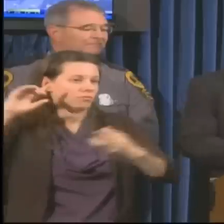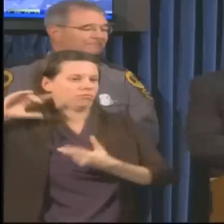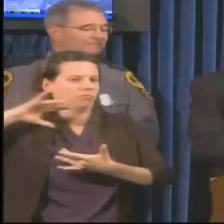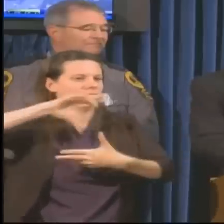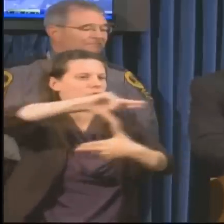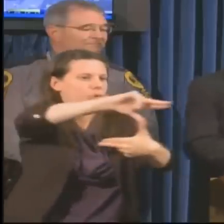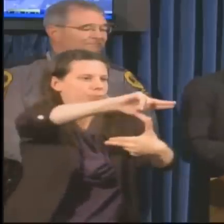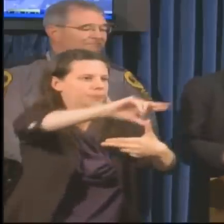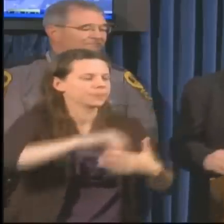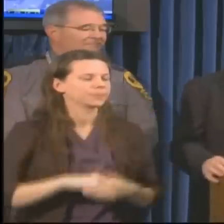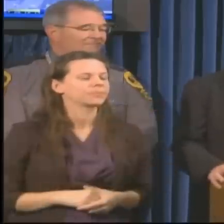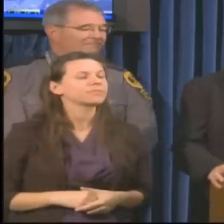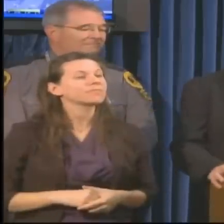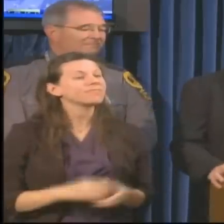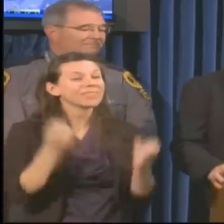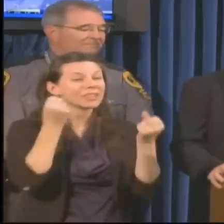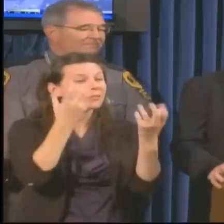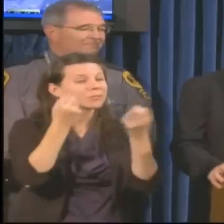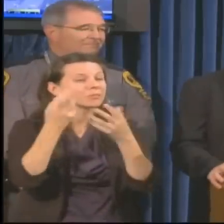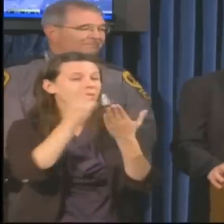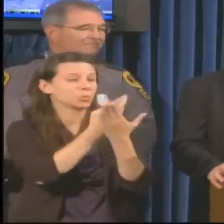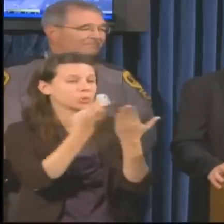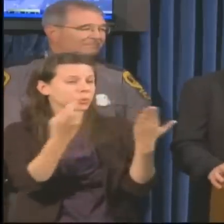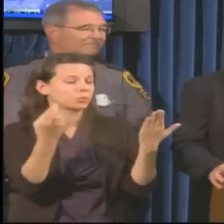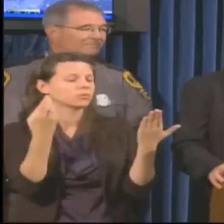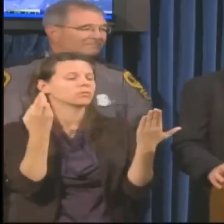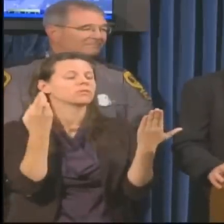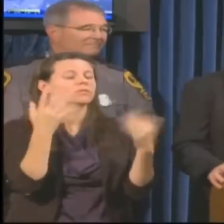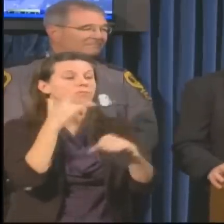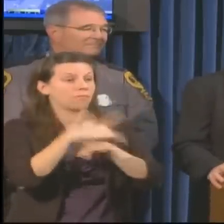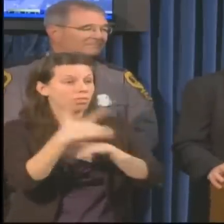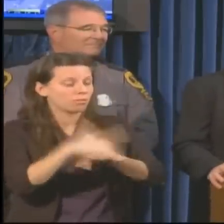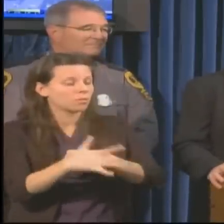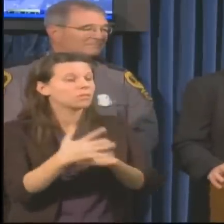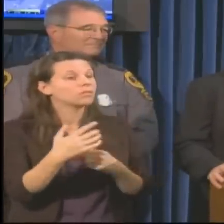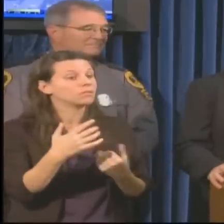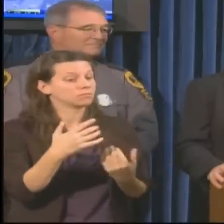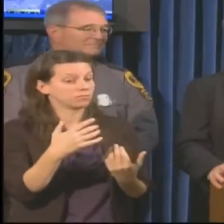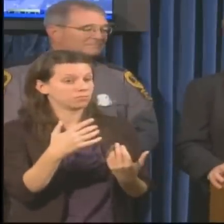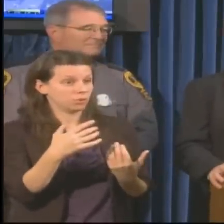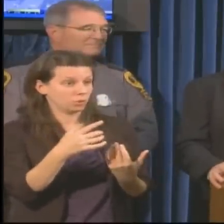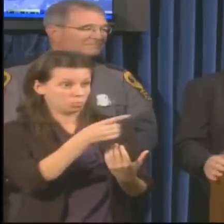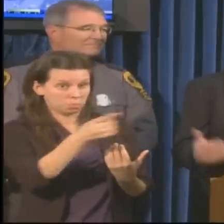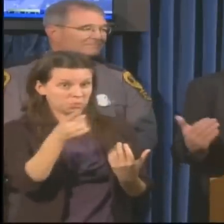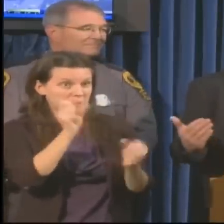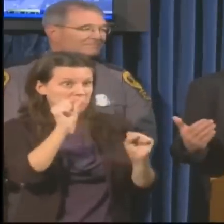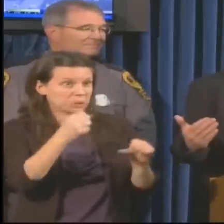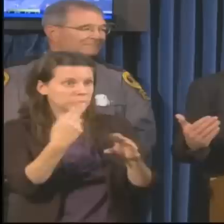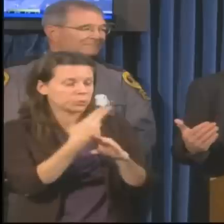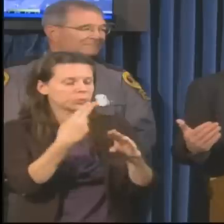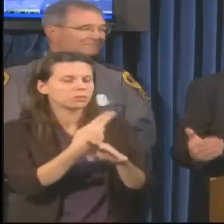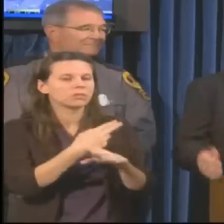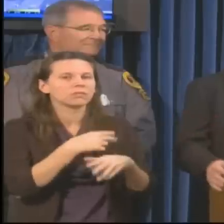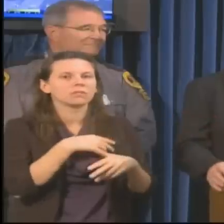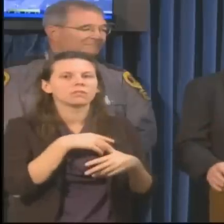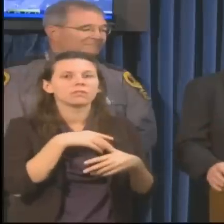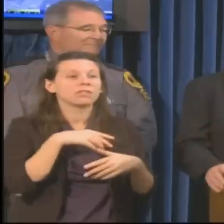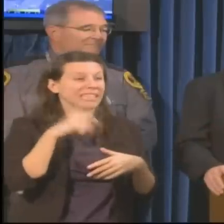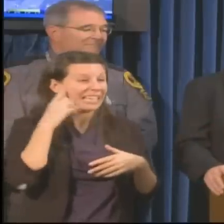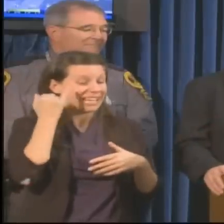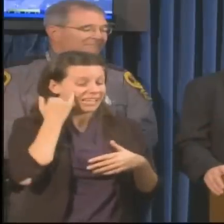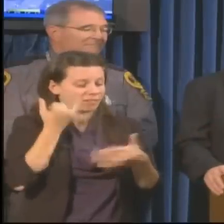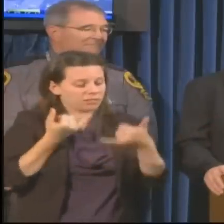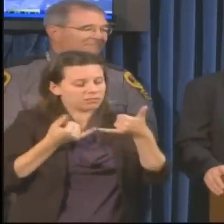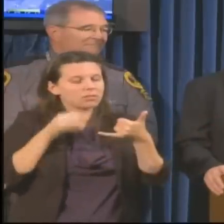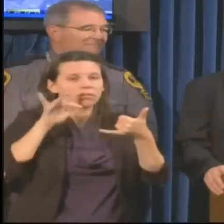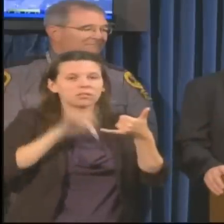So there are a number of resources, and I'll conclude with this, that our citizens can use. One is using 2-1-1,